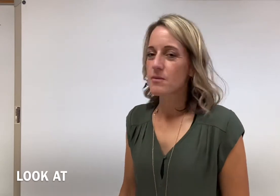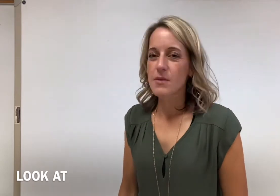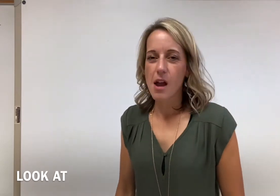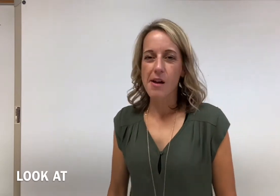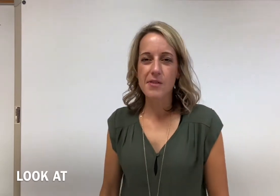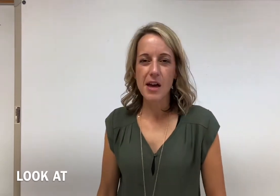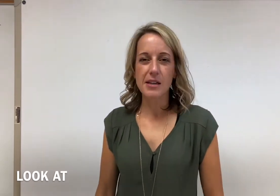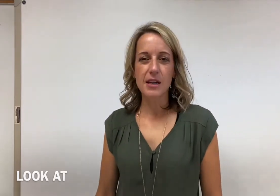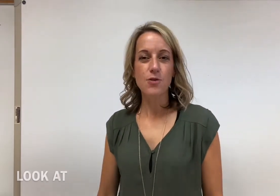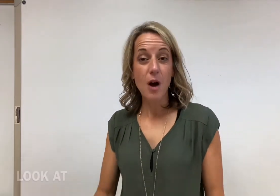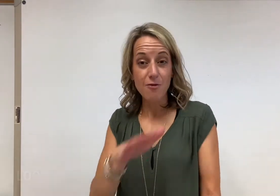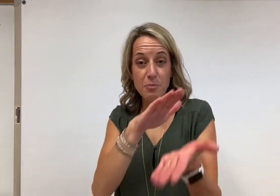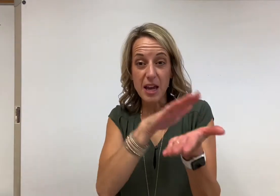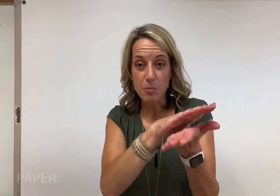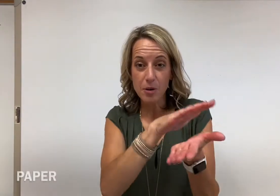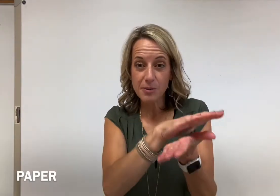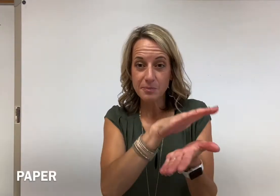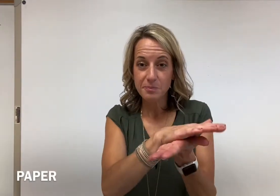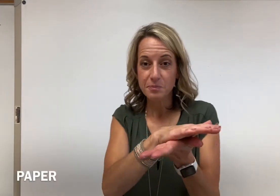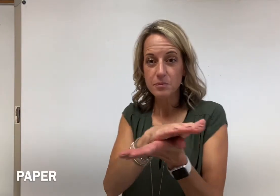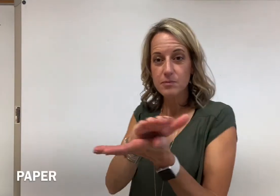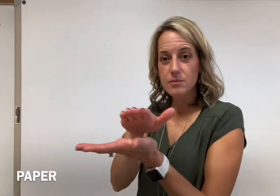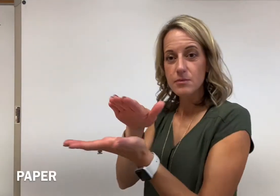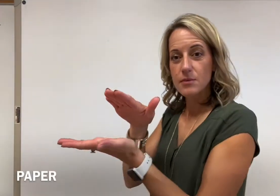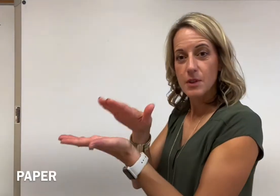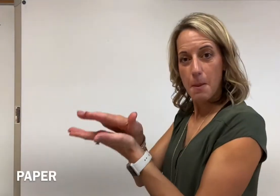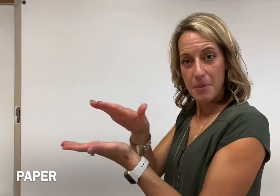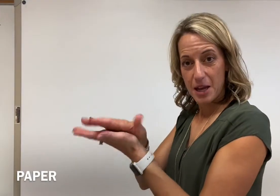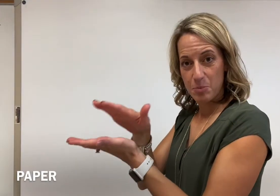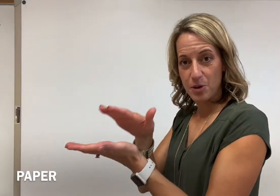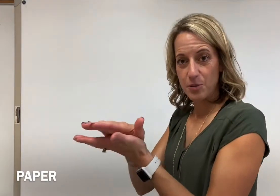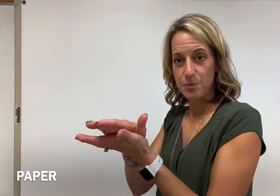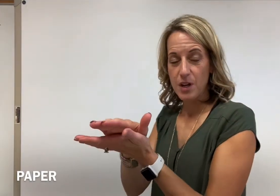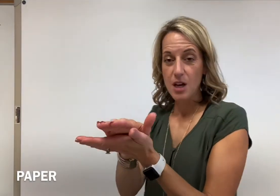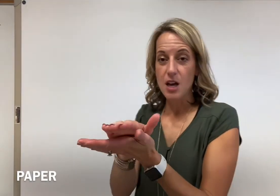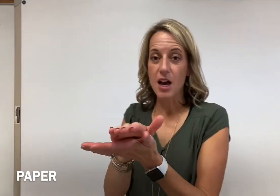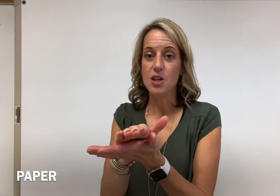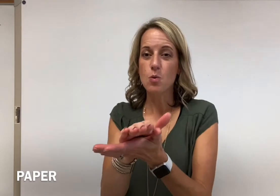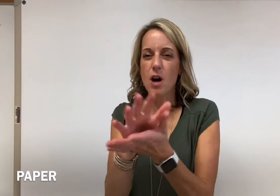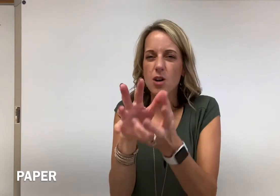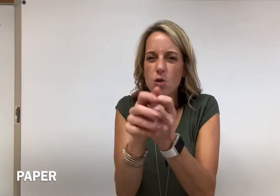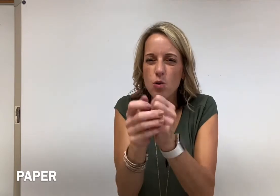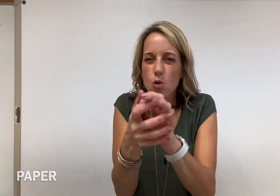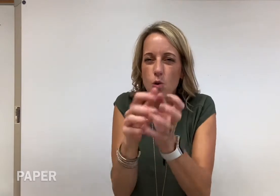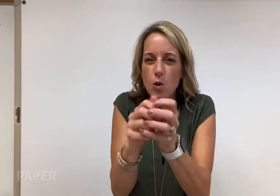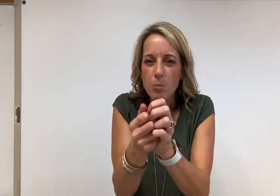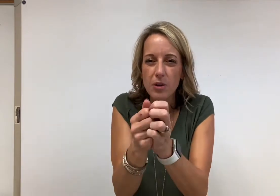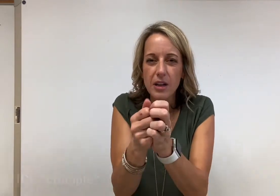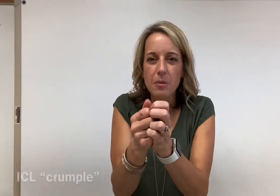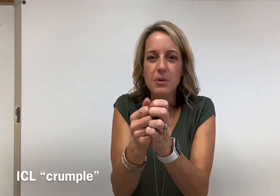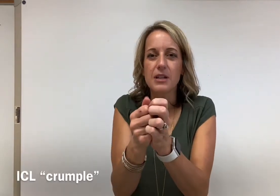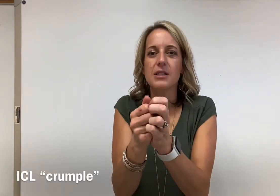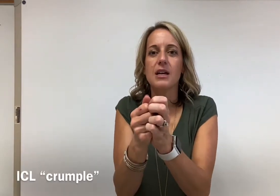And then, if you have paper, paper, and you want to crumple it up, it's a